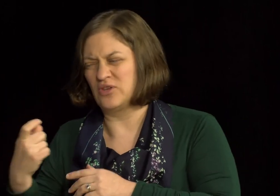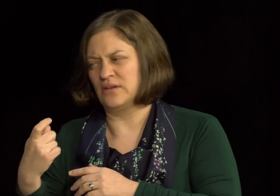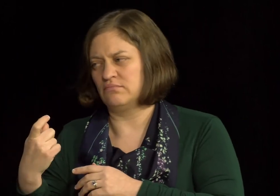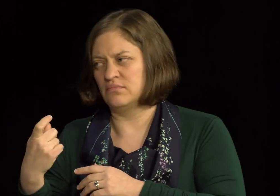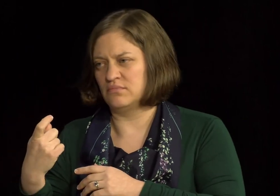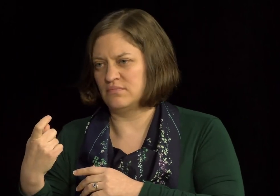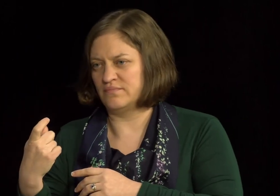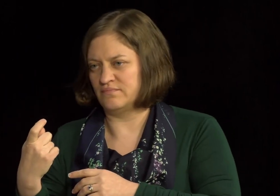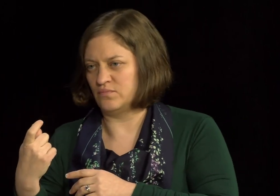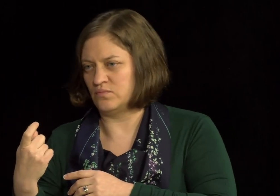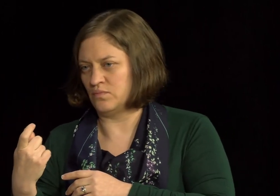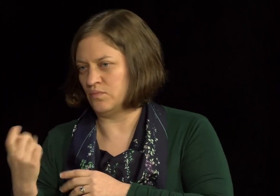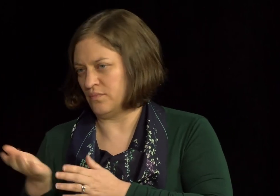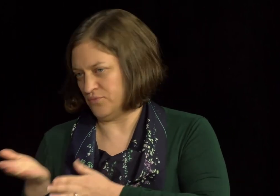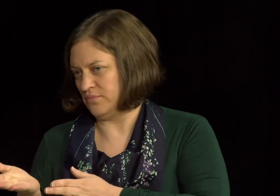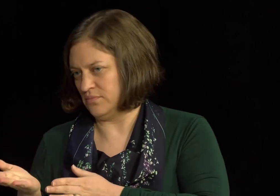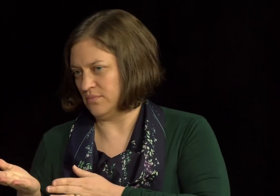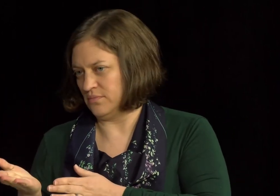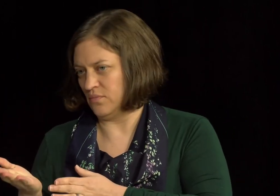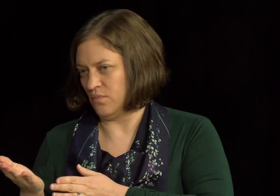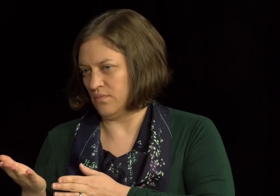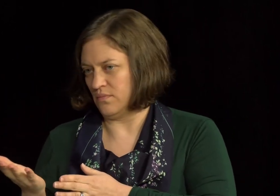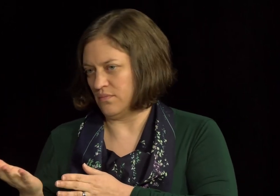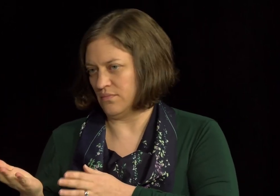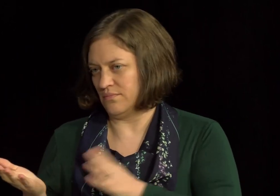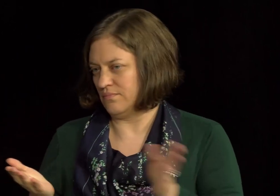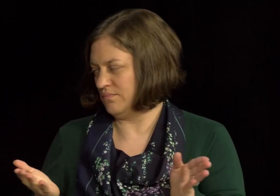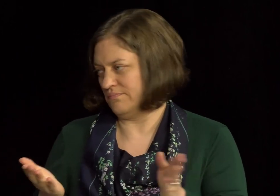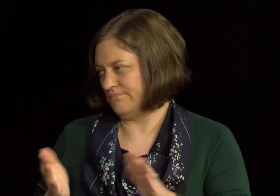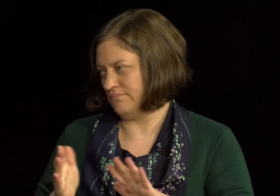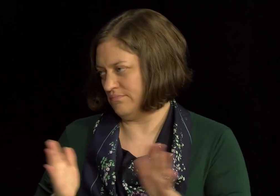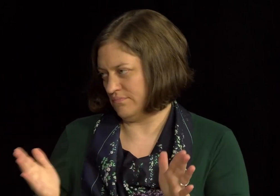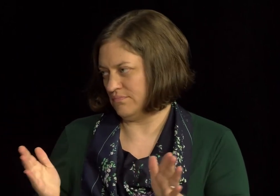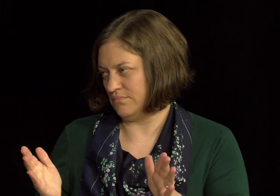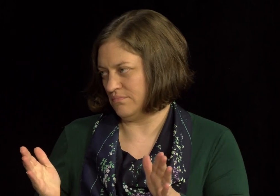But, I have to use prescription hearing aids. The over-the-counter ones would not be appropriate in my case.